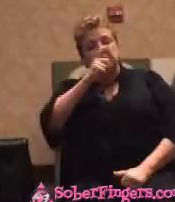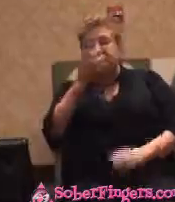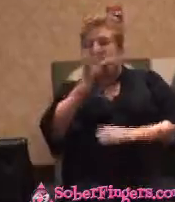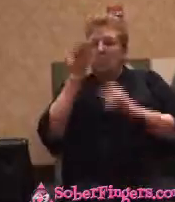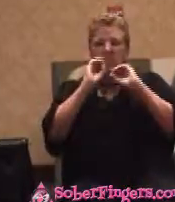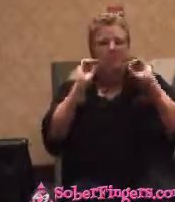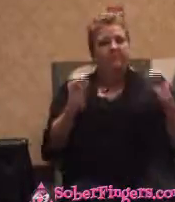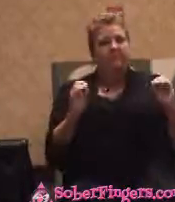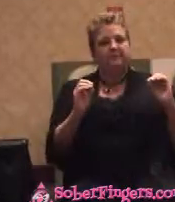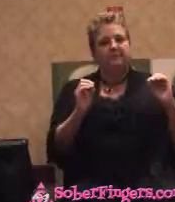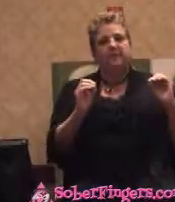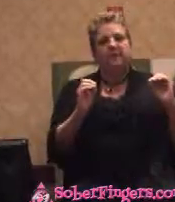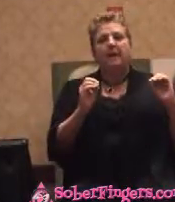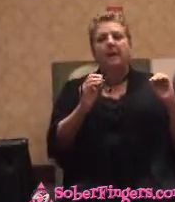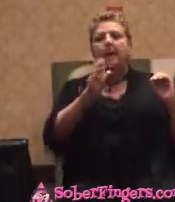75 years and continued sobriety.